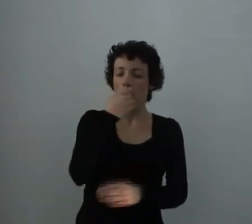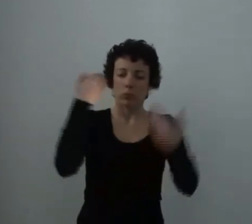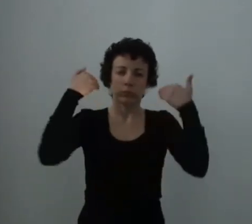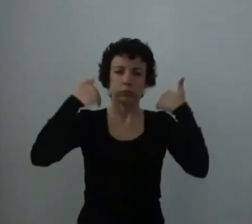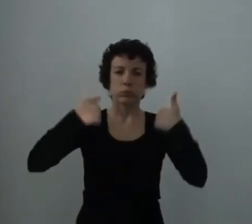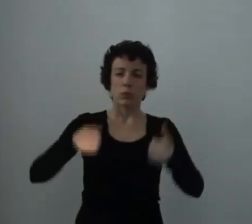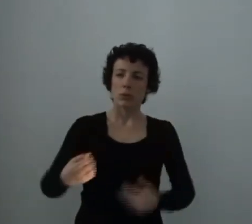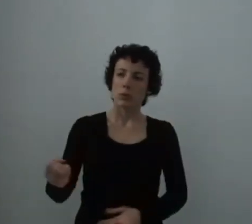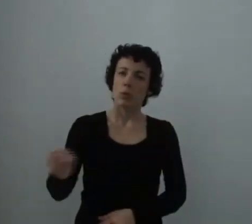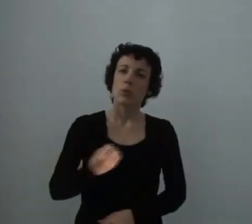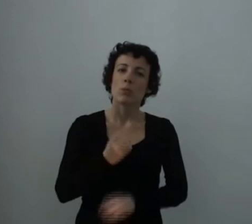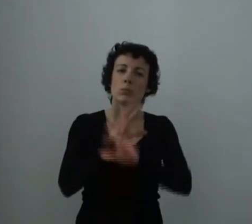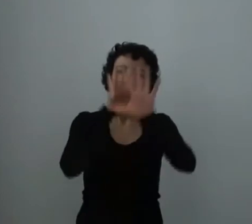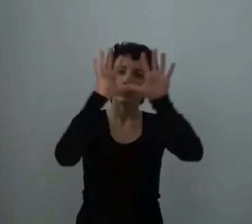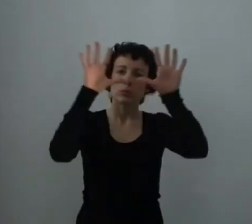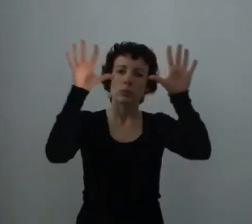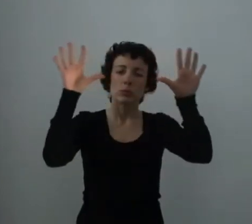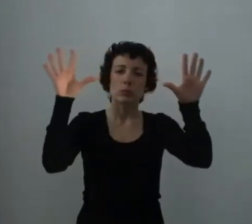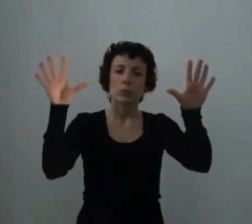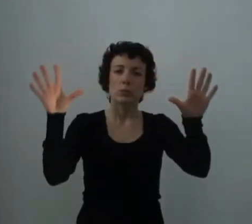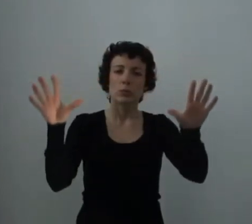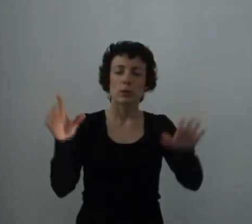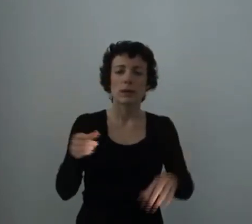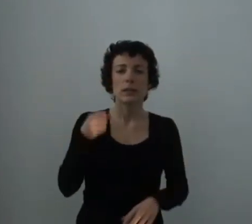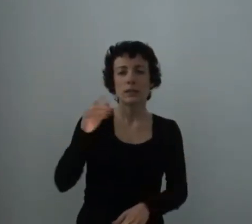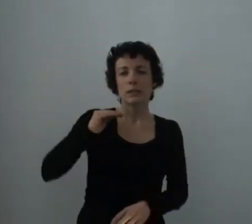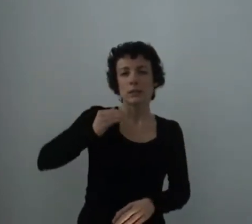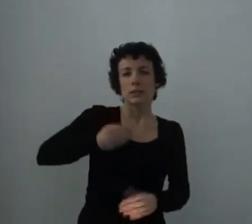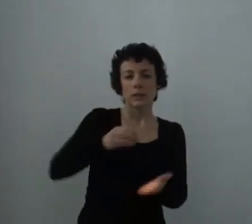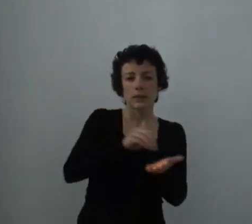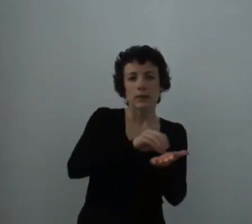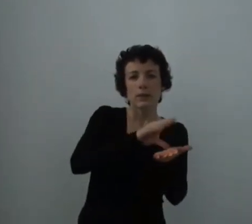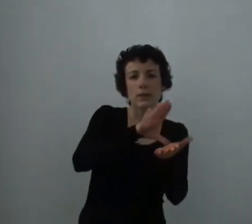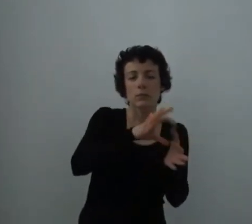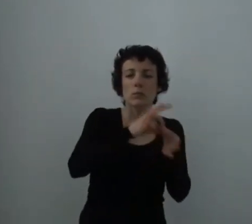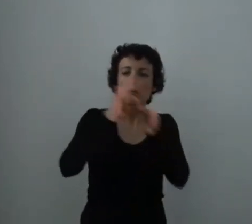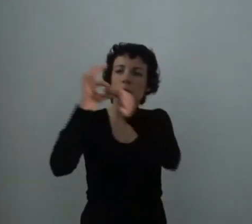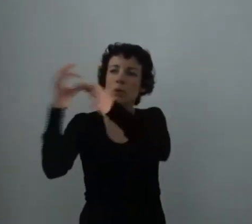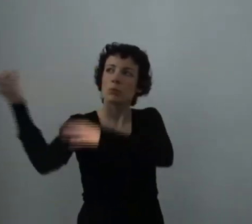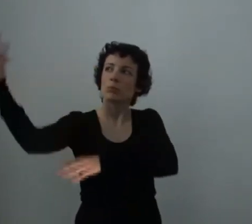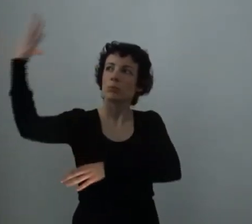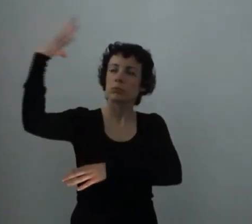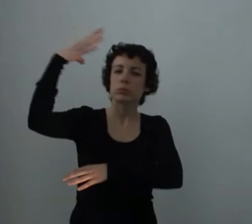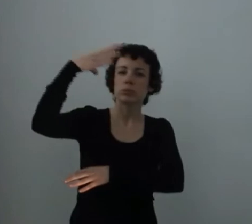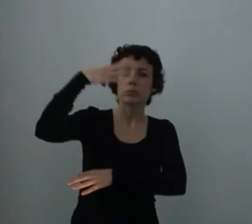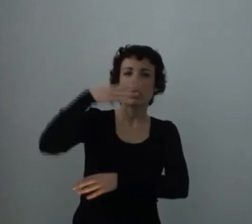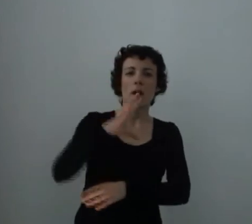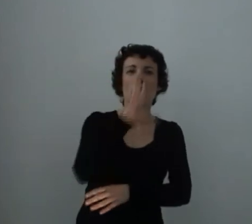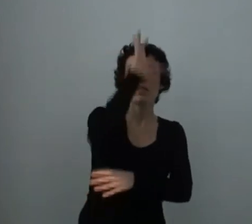eyes. Thus melee to that tender light, which heaven